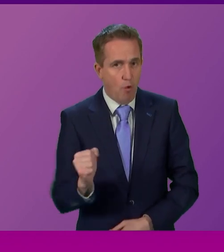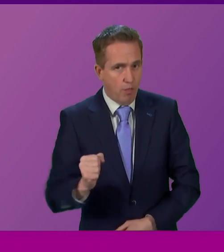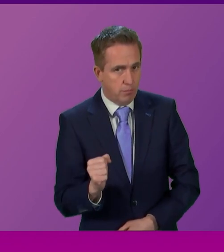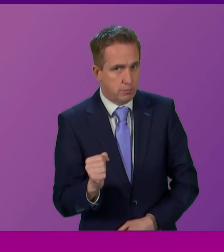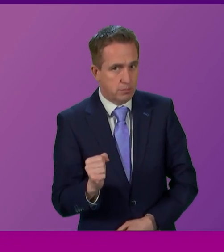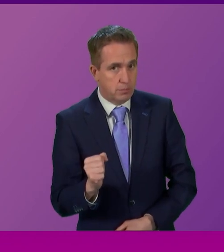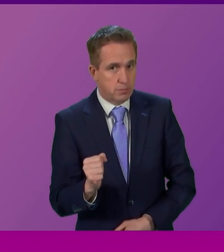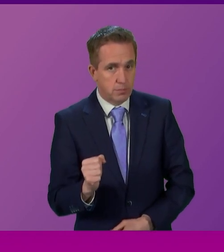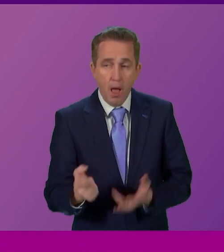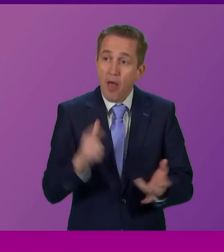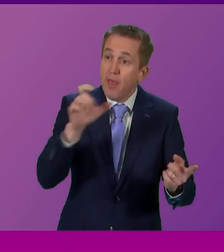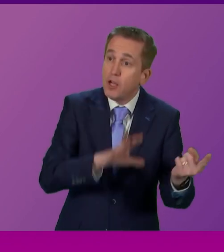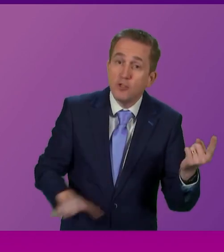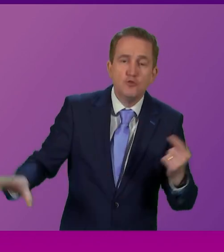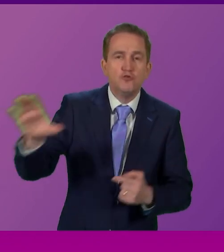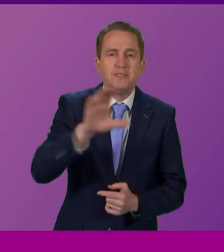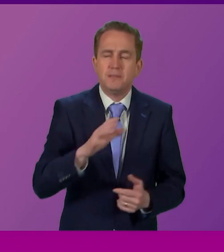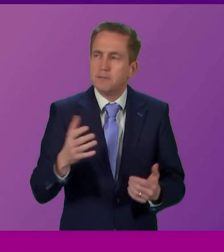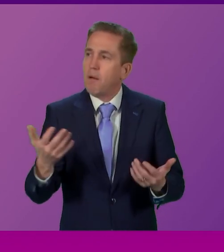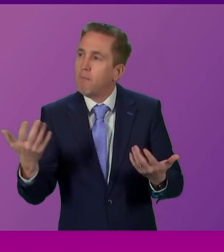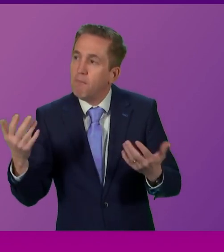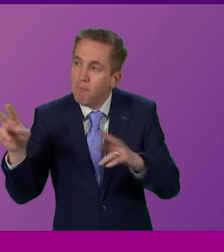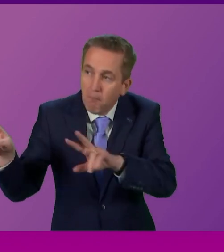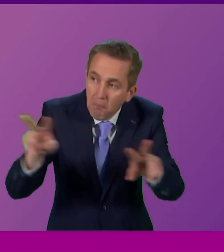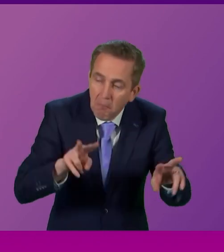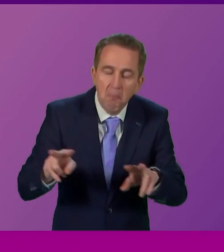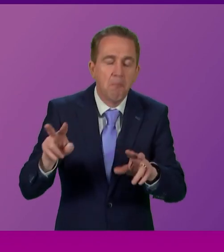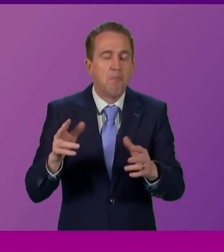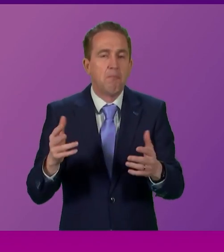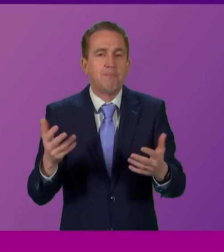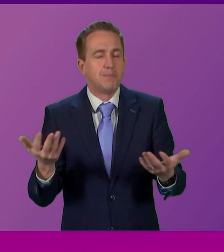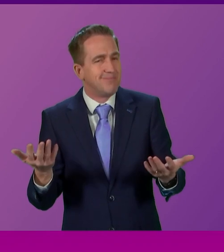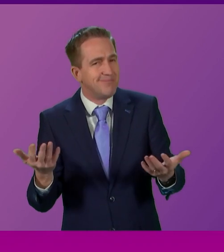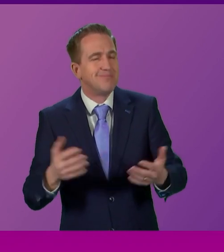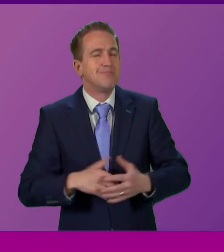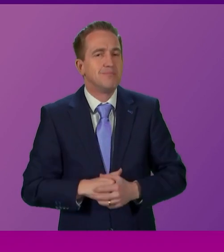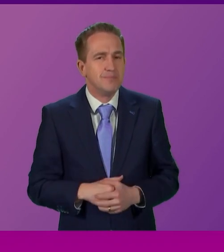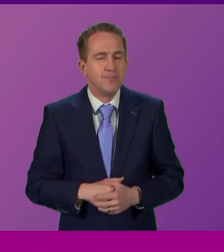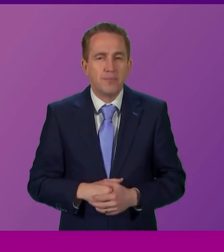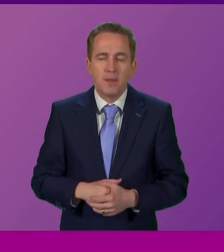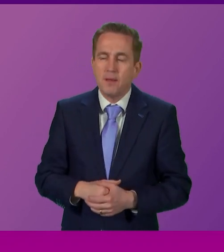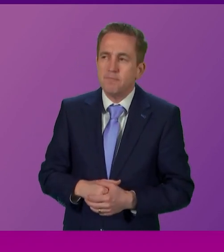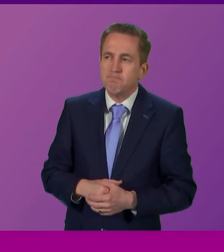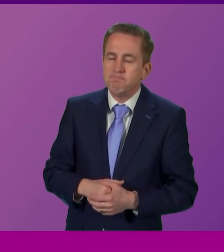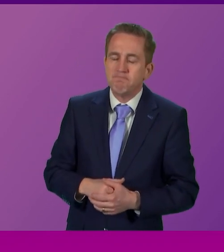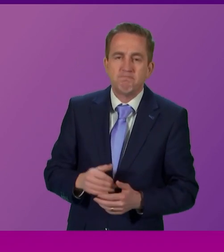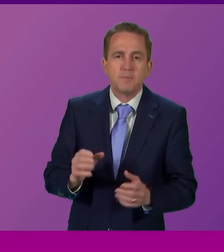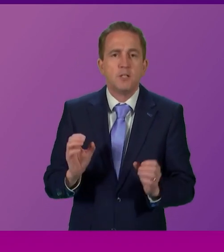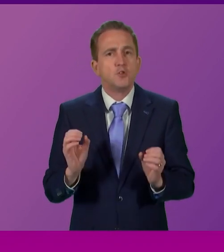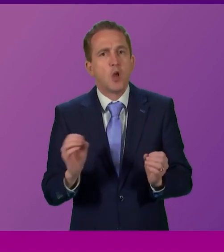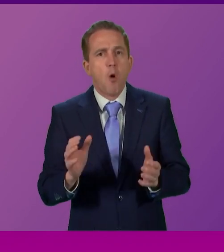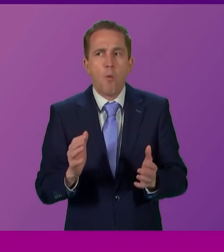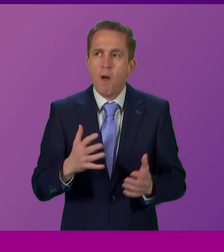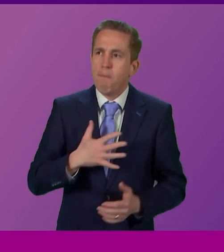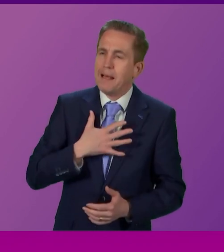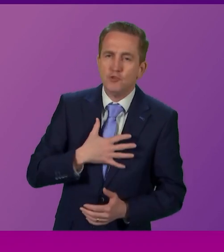they have flimsy arguments for the retention of the United Kingdom. Presiding officer, it gives me no pleasure, none at all,